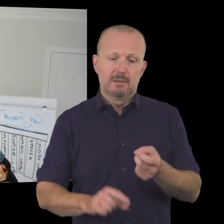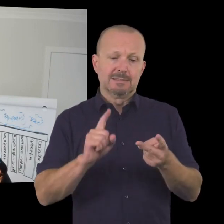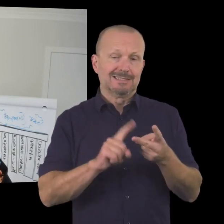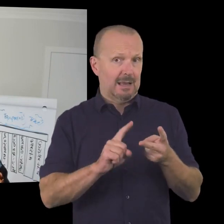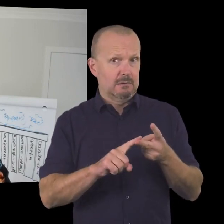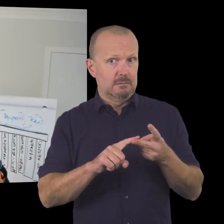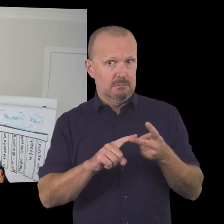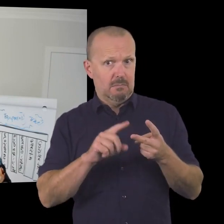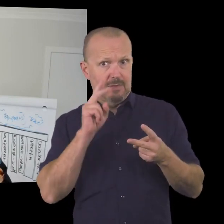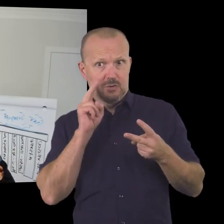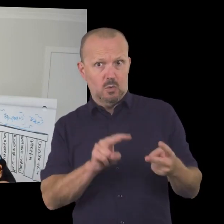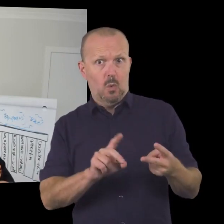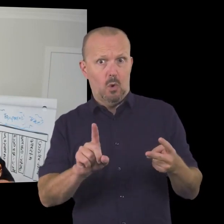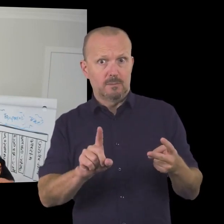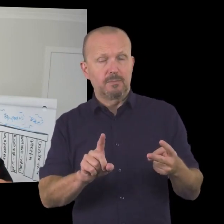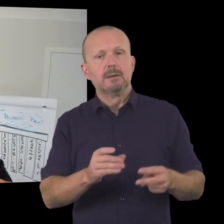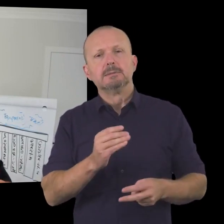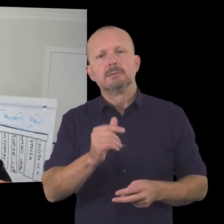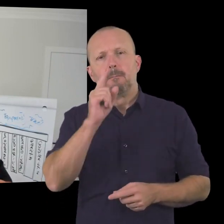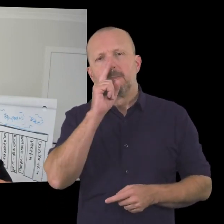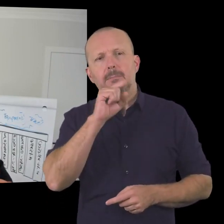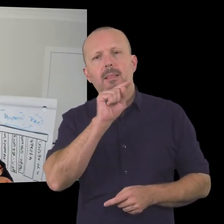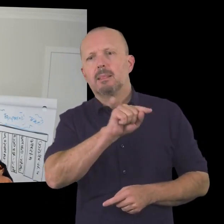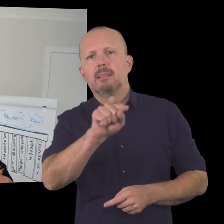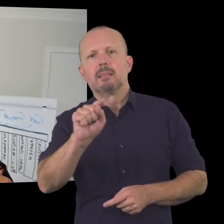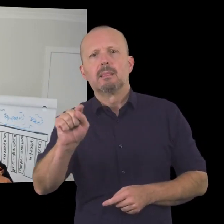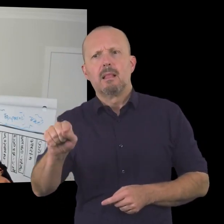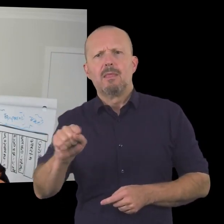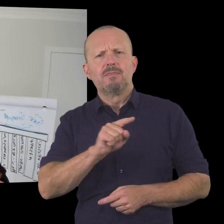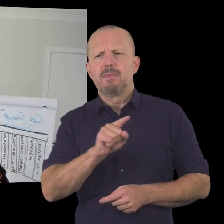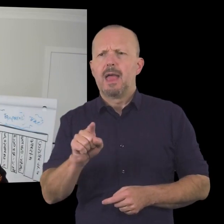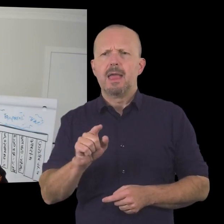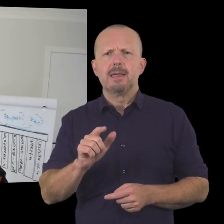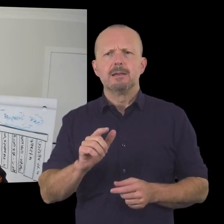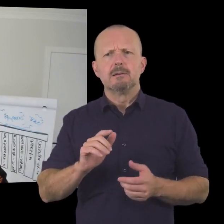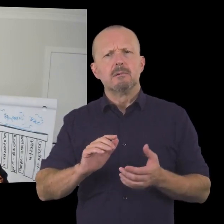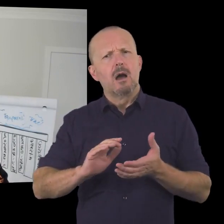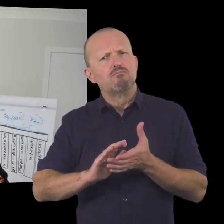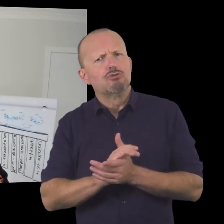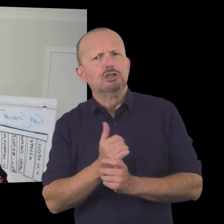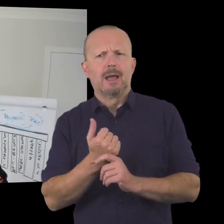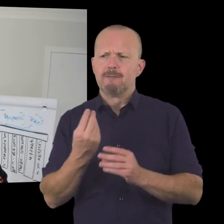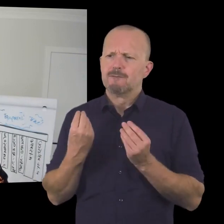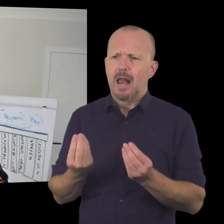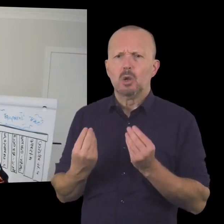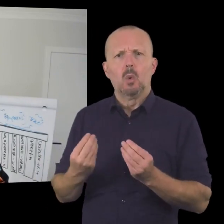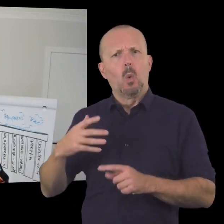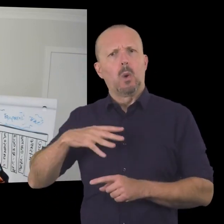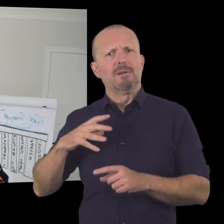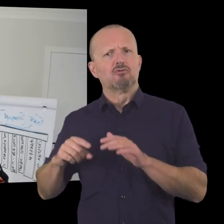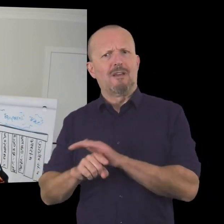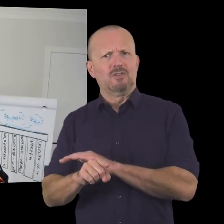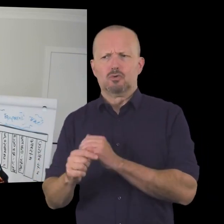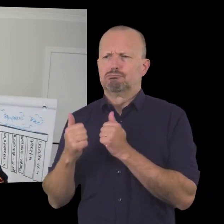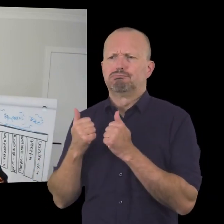noticed was that uh there were people who uh you know then they had you know that they really uh appreciated the difference